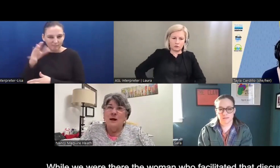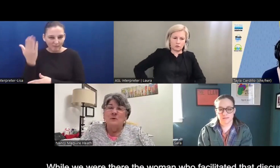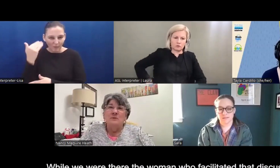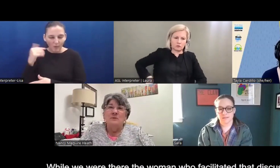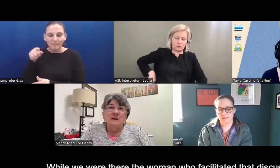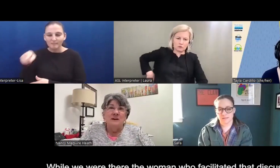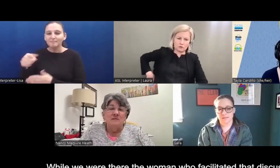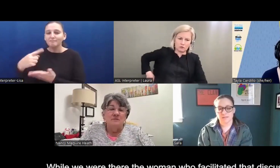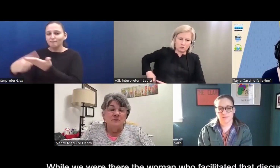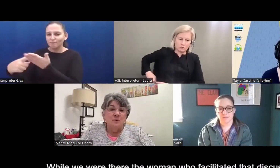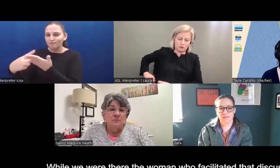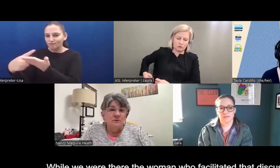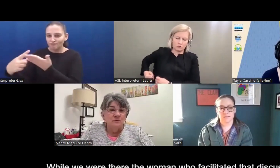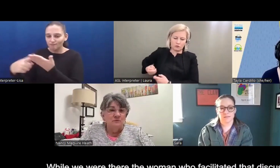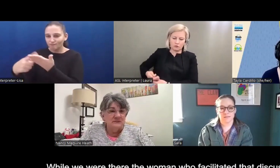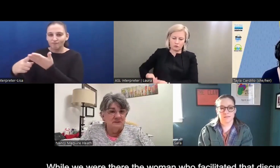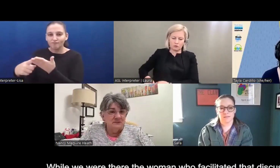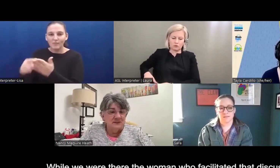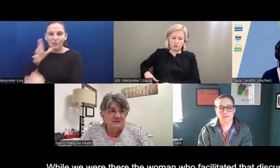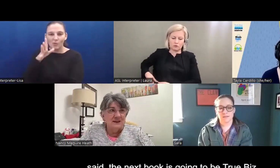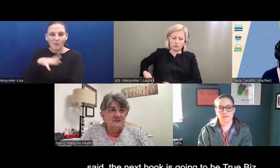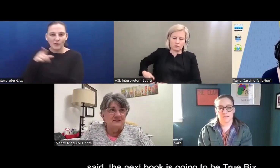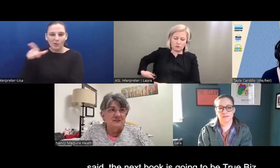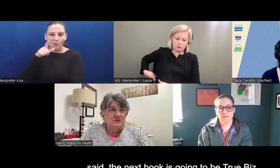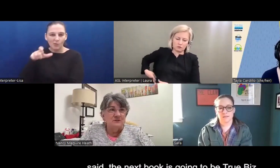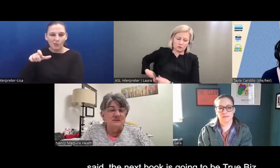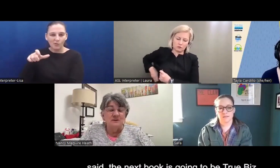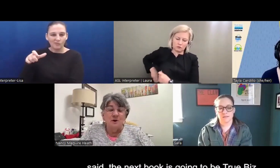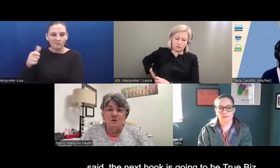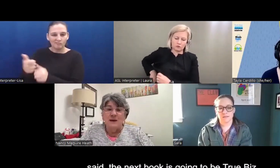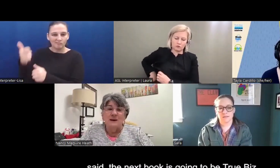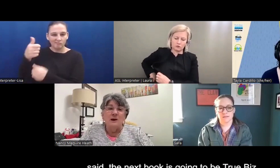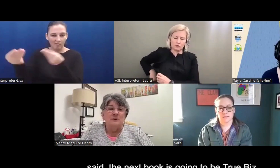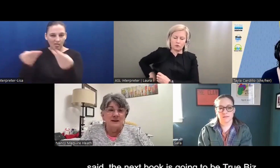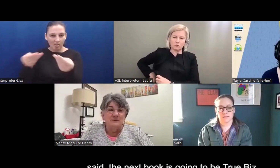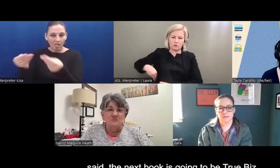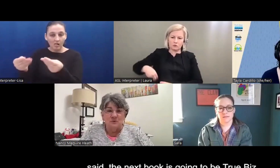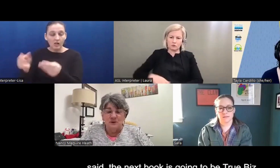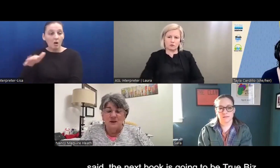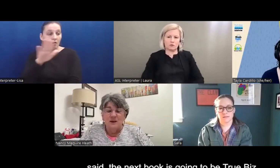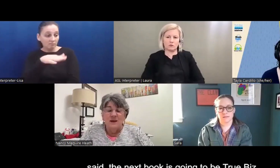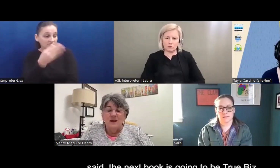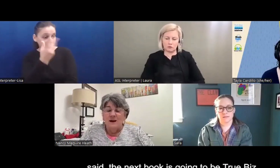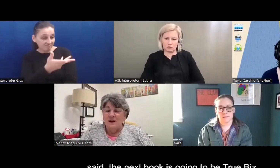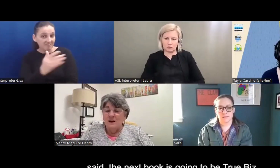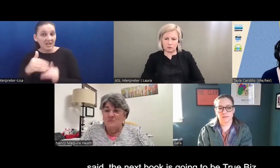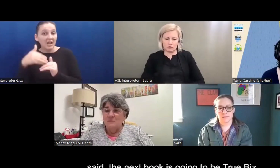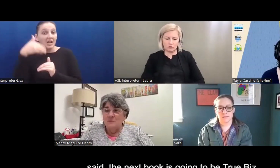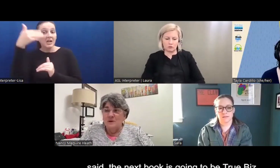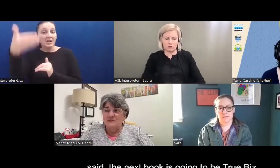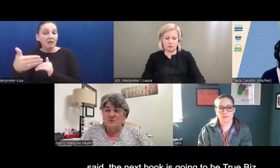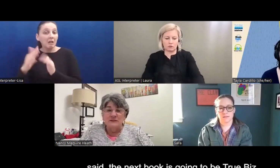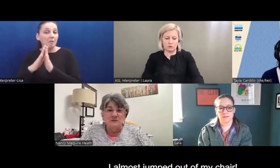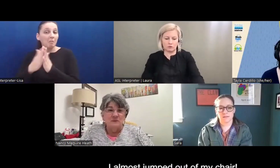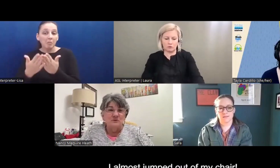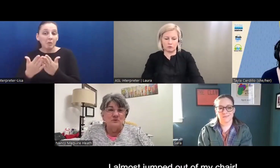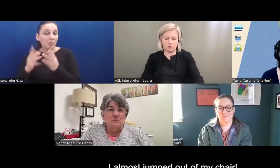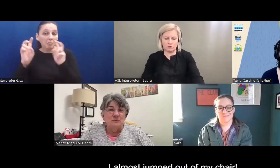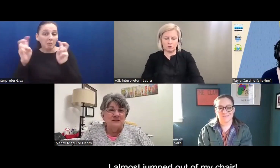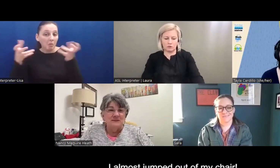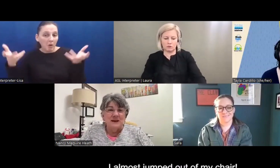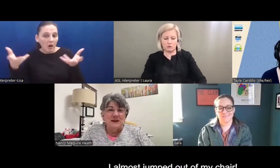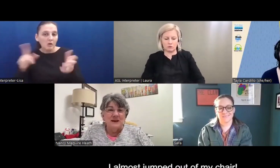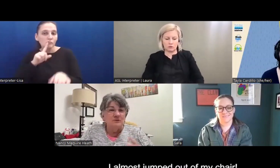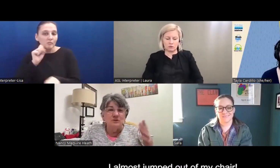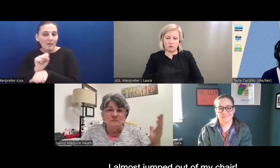while we were there, the woman who facilitates that discussion said, oh, and our next book, um, is going to be true